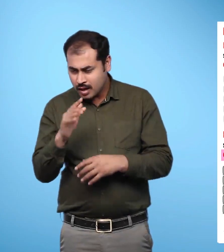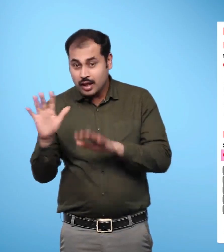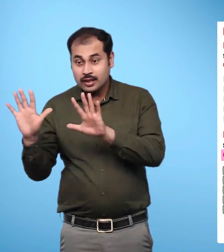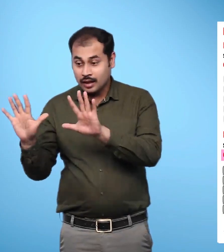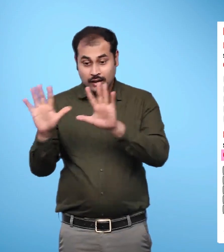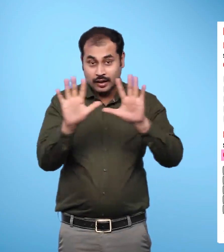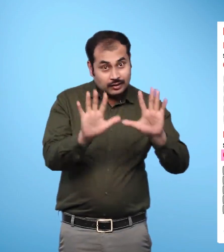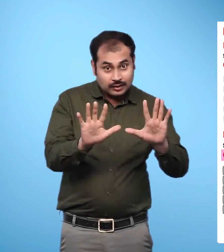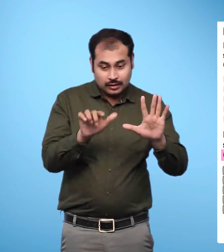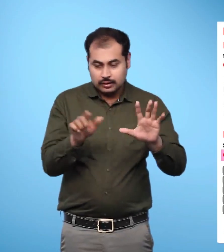toffees.